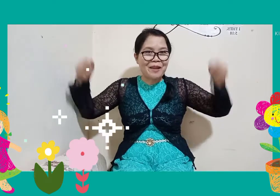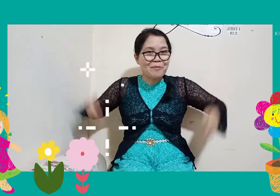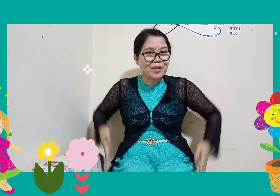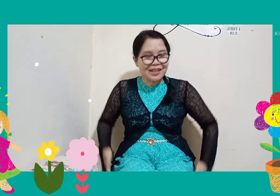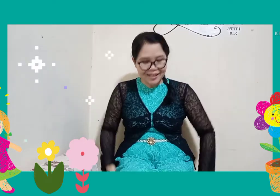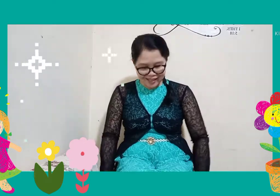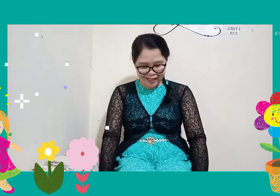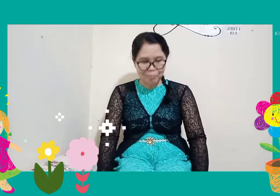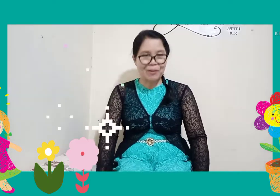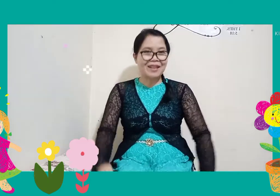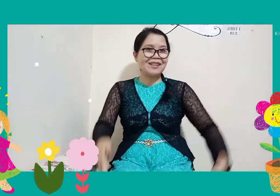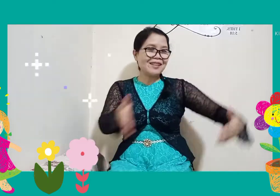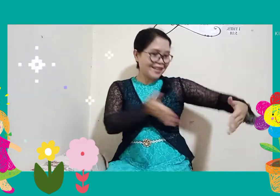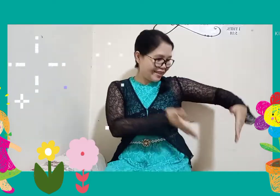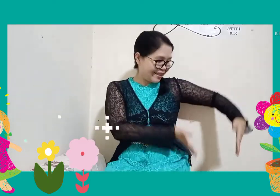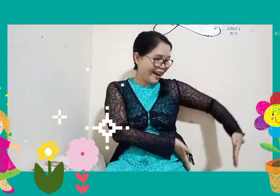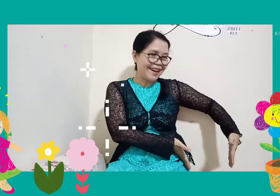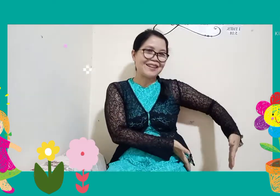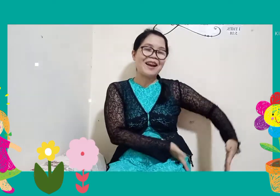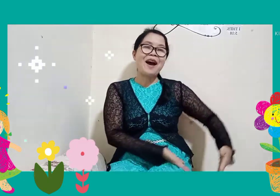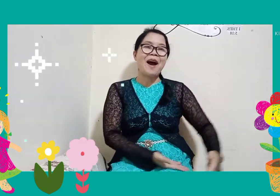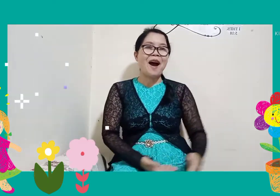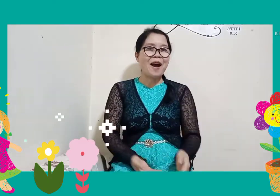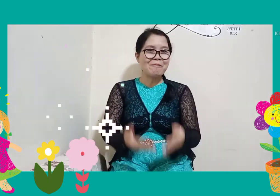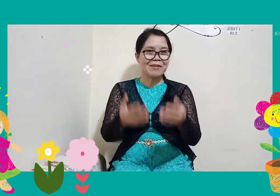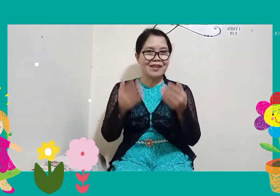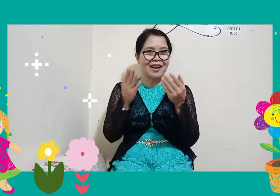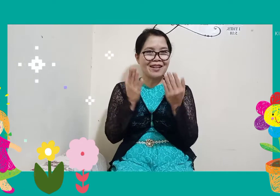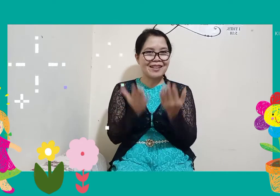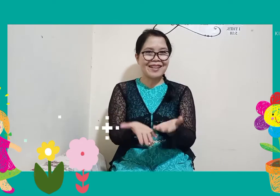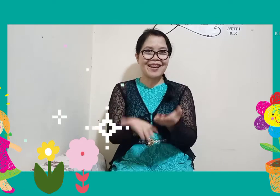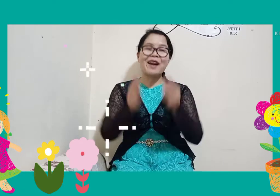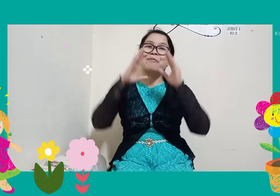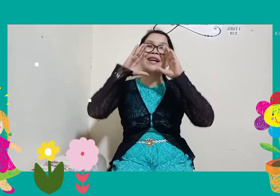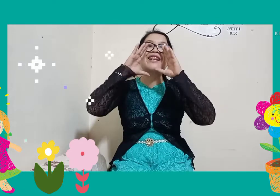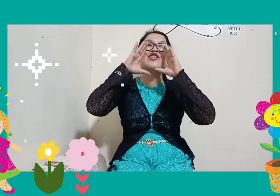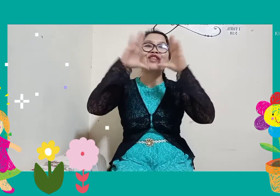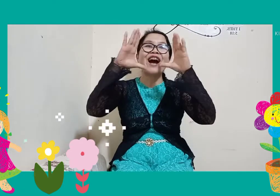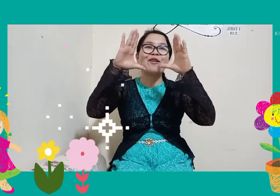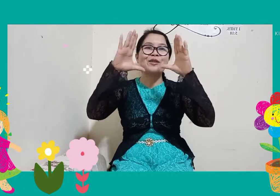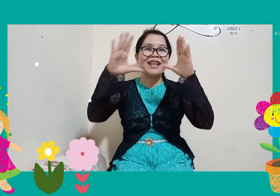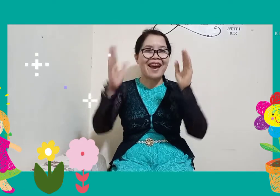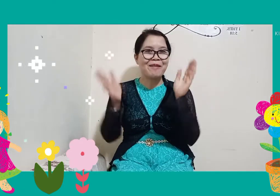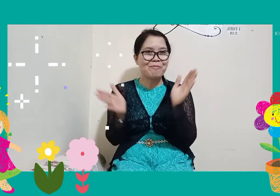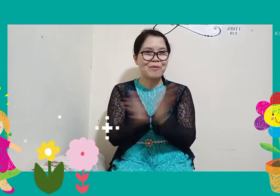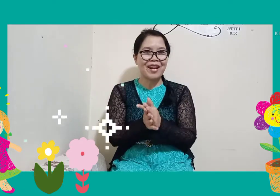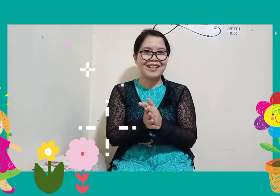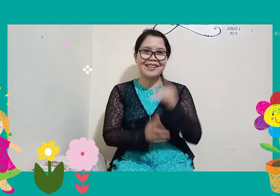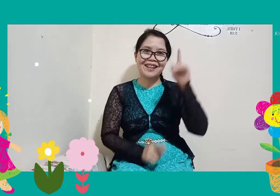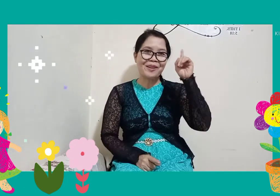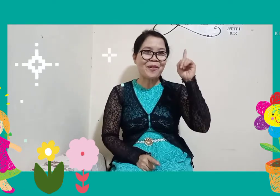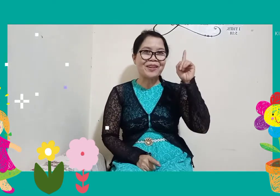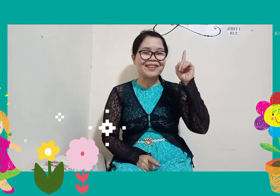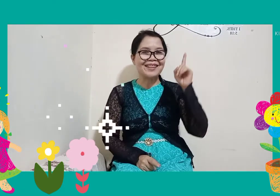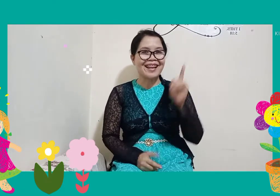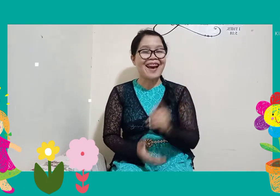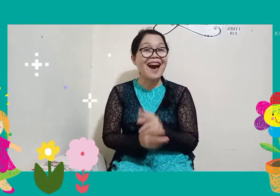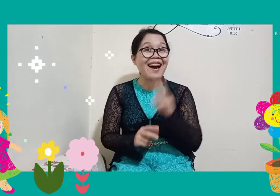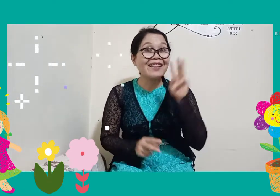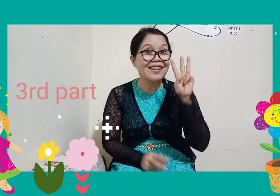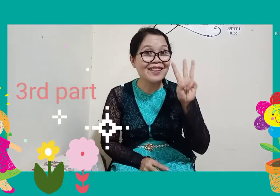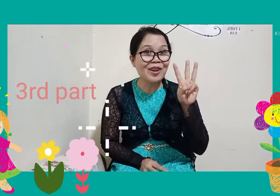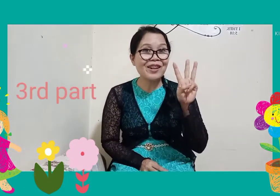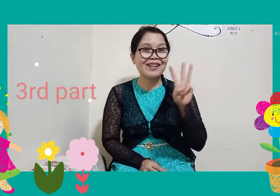wide I'm gonna sit by Jesus side I'm gonna sing sing I'm gonna shout and praise the Lord